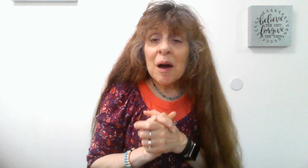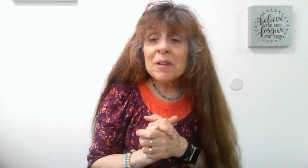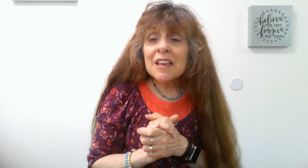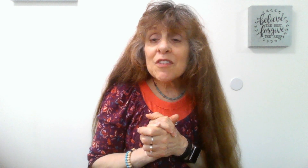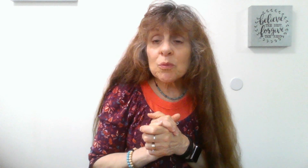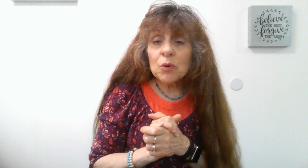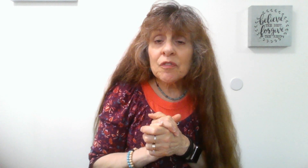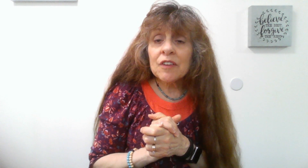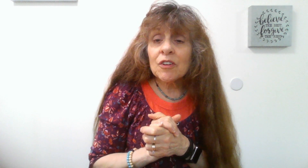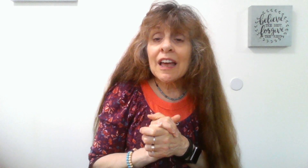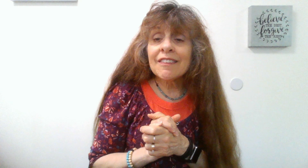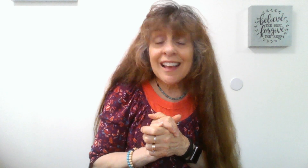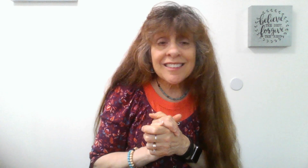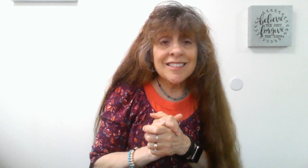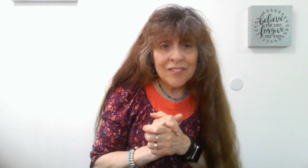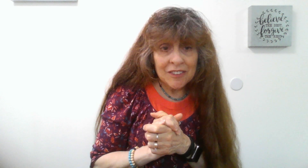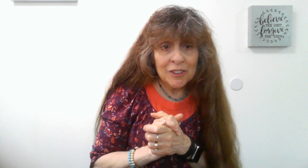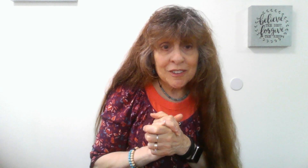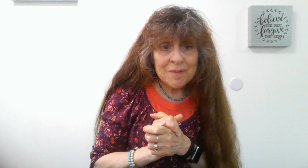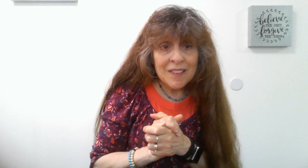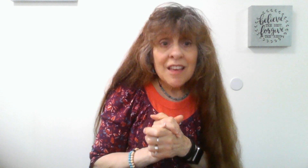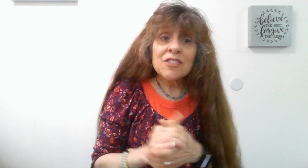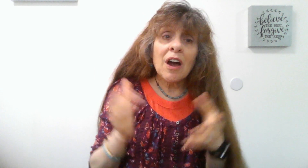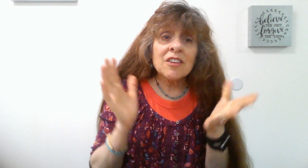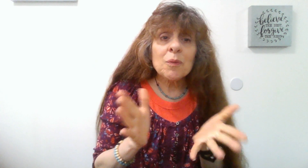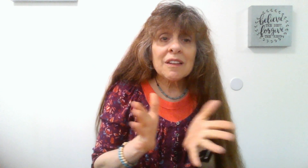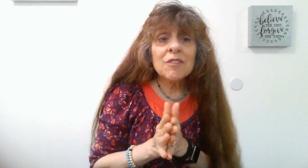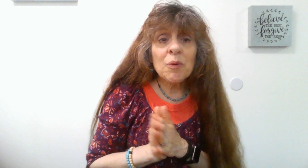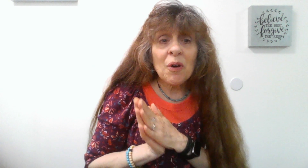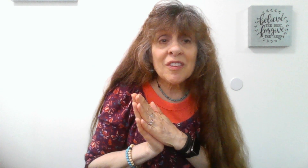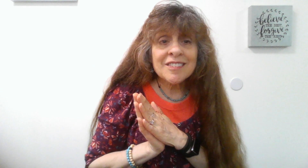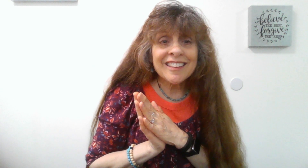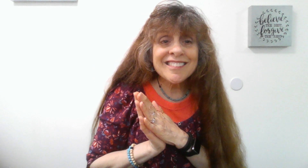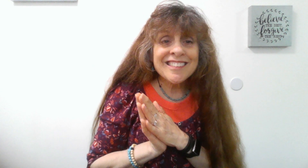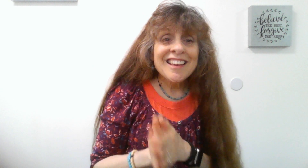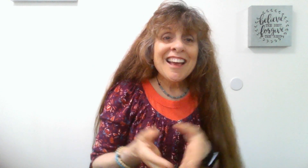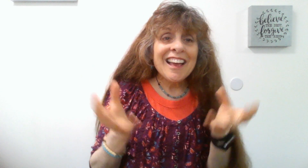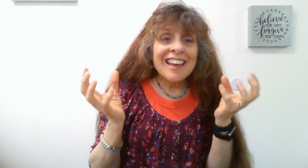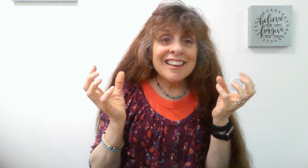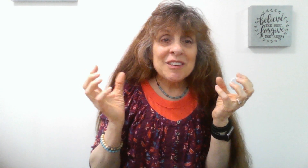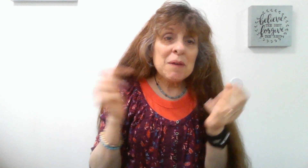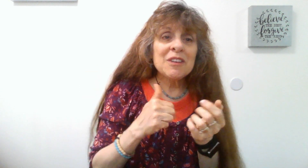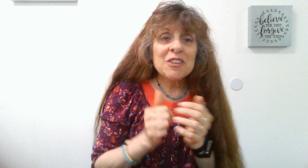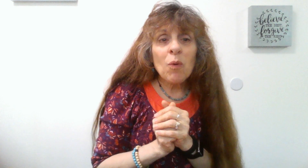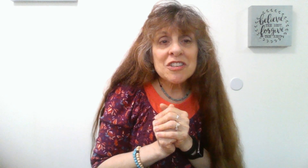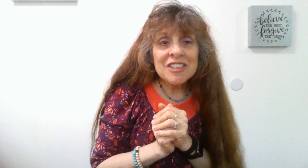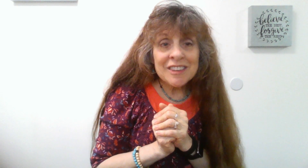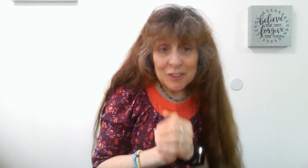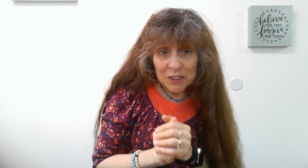Unbelief is the root of evil and the essence of evil. So I just want to leave you with all these things. And maybe you need to watch this video